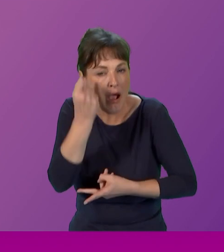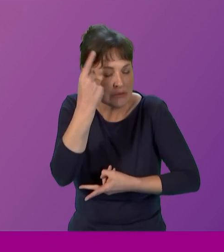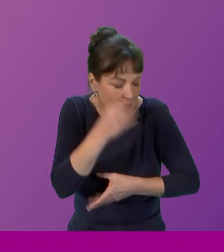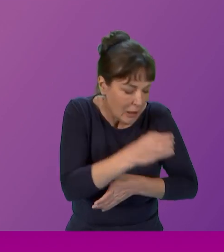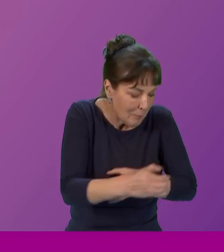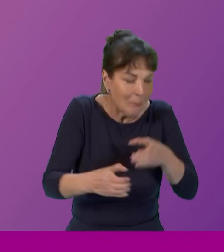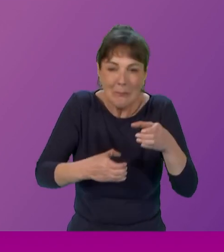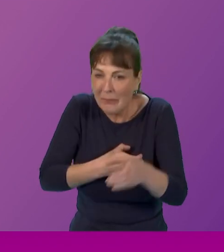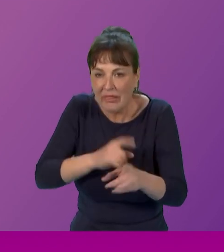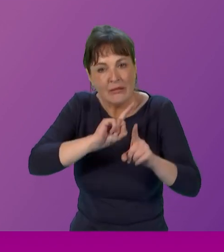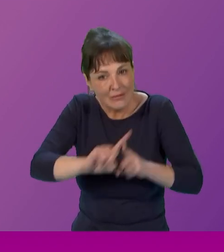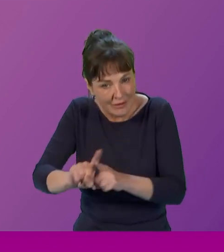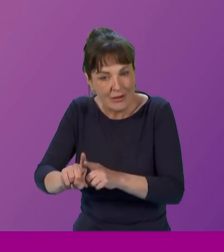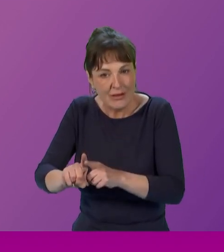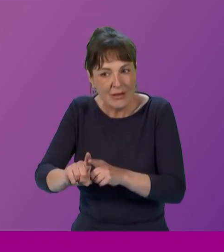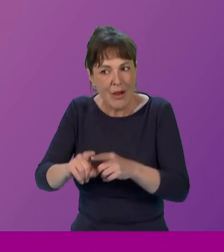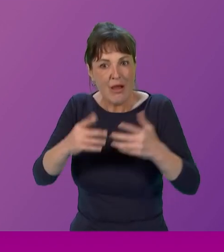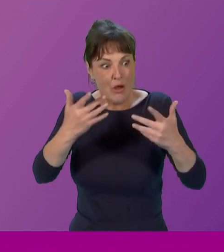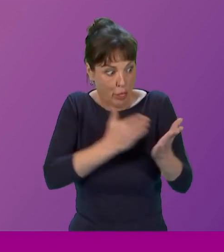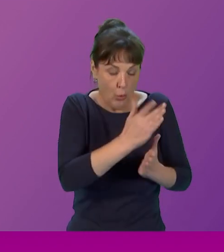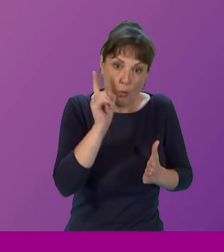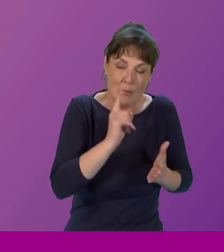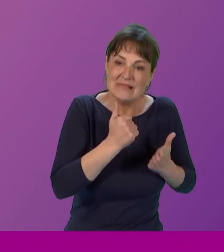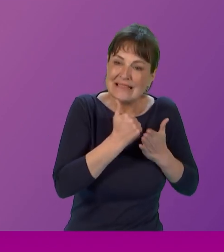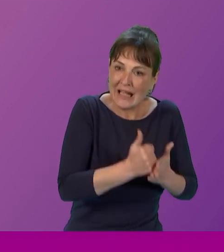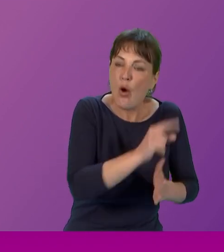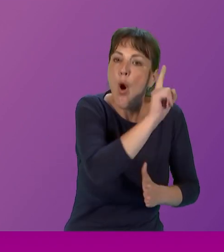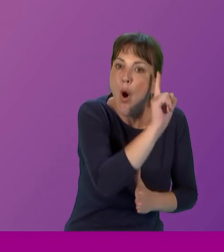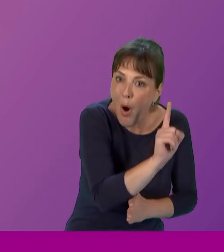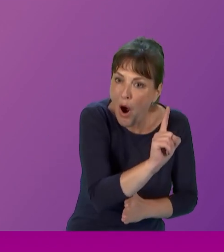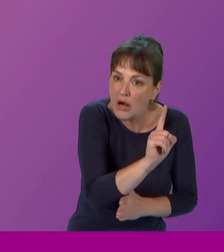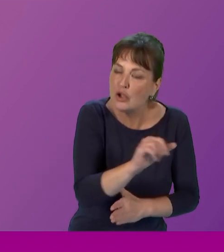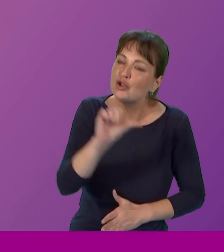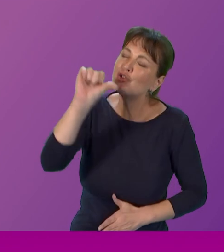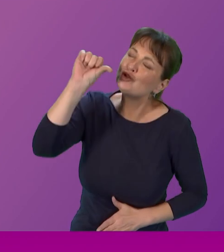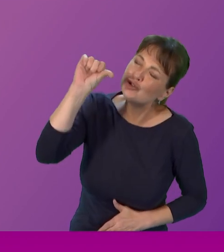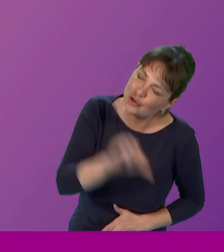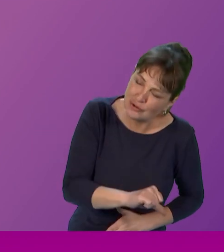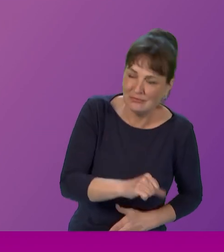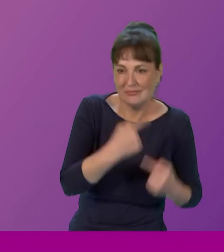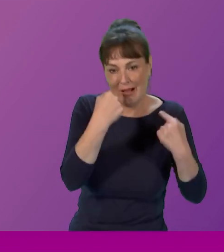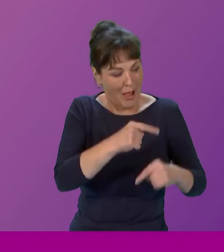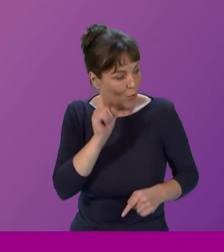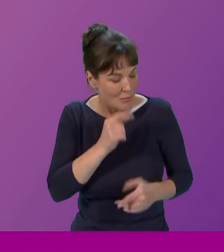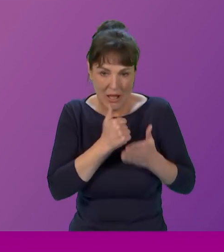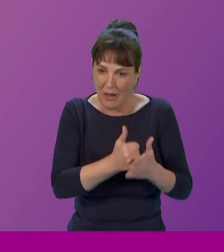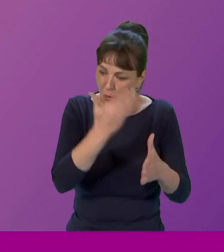allowing the women's aid to welcome working with other organizations like our organization, my charity. I'm a